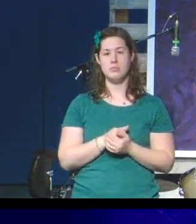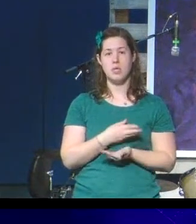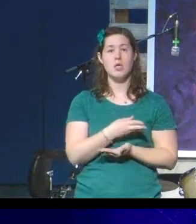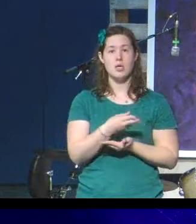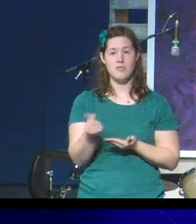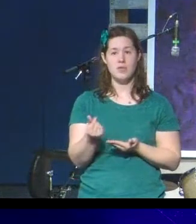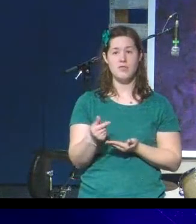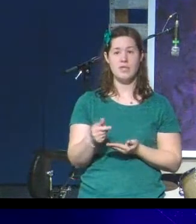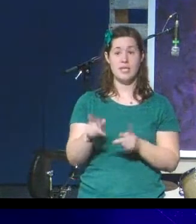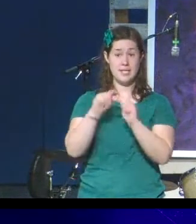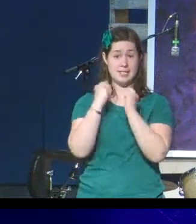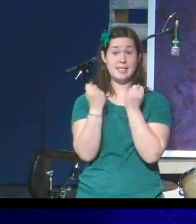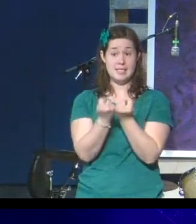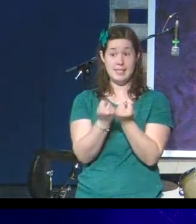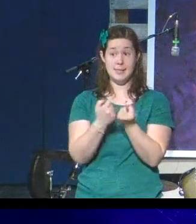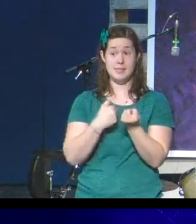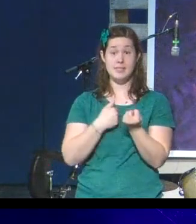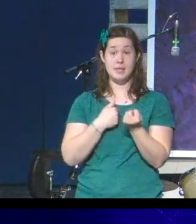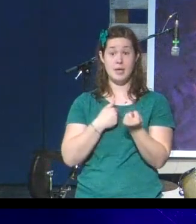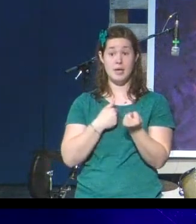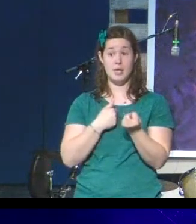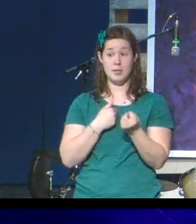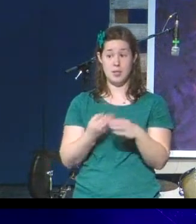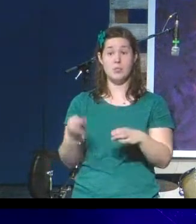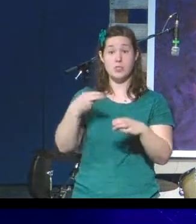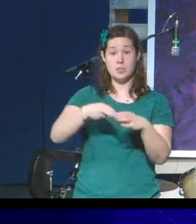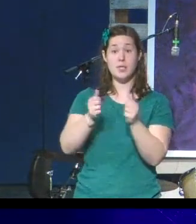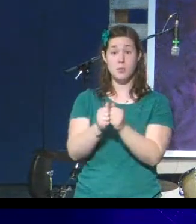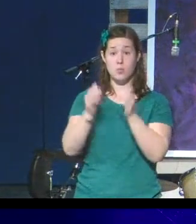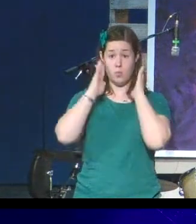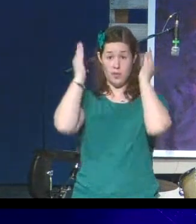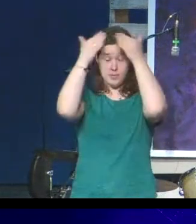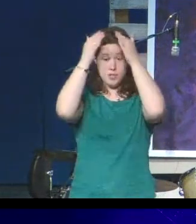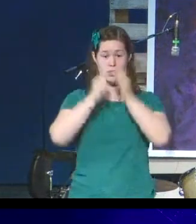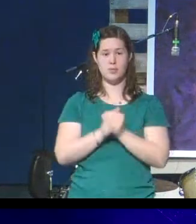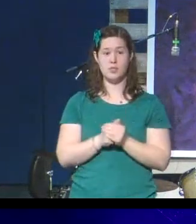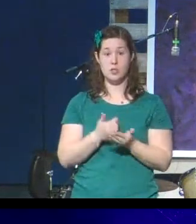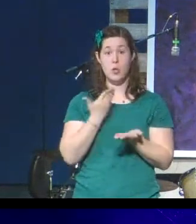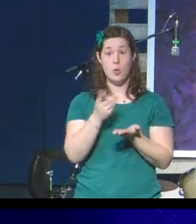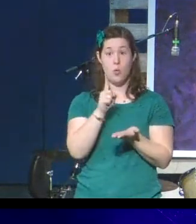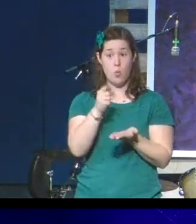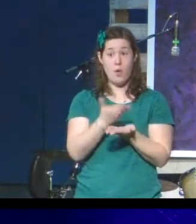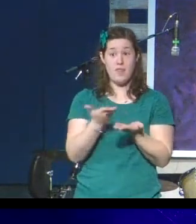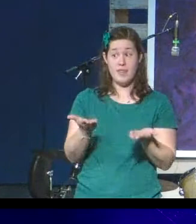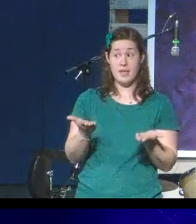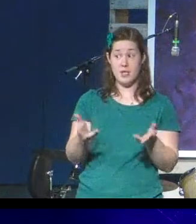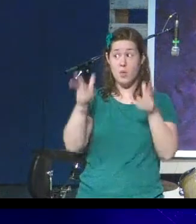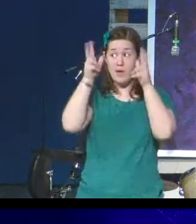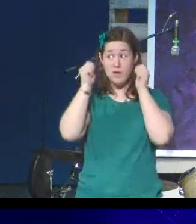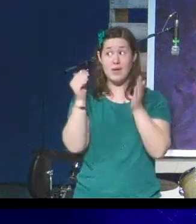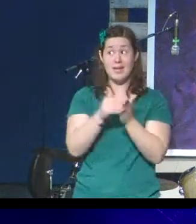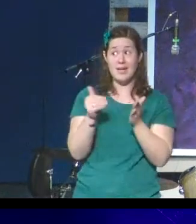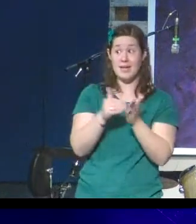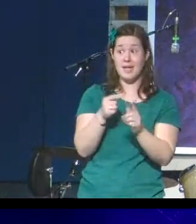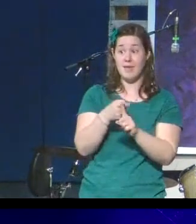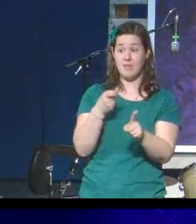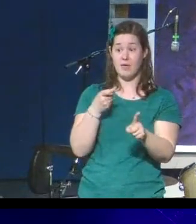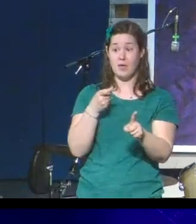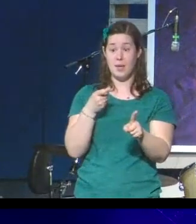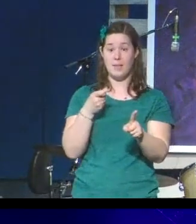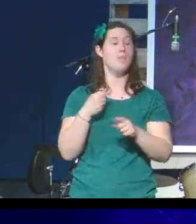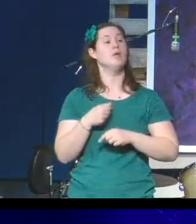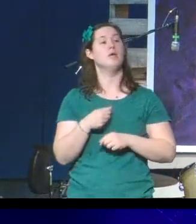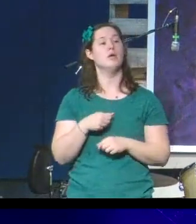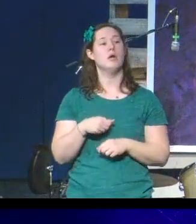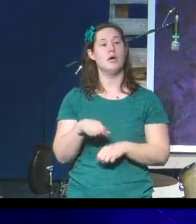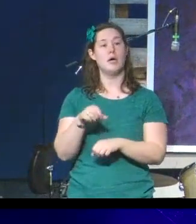Anti-Racism Task Force, one of the things that I have heard over and over again by colleagues of color is, we do not want to go back to the past. The